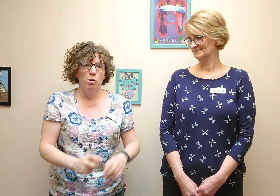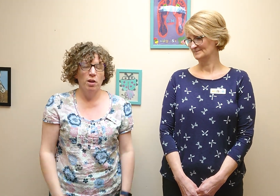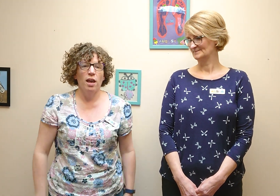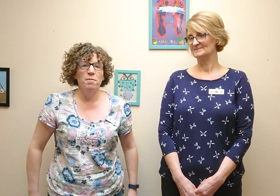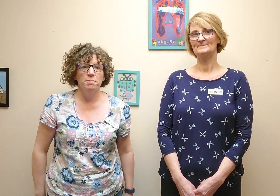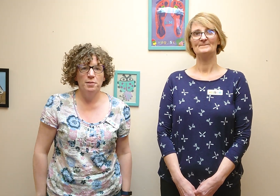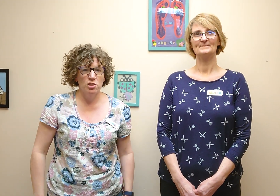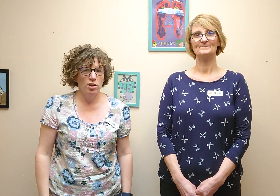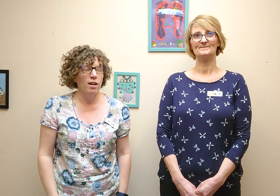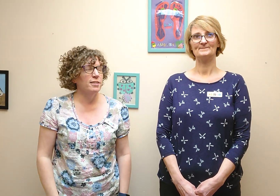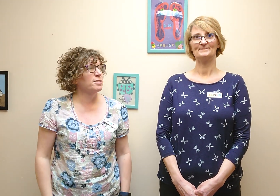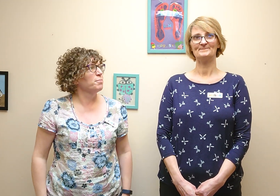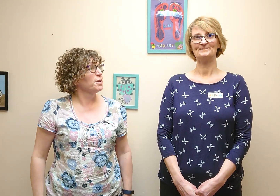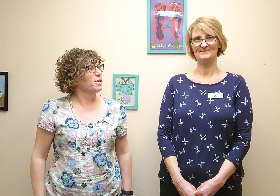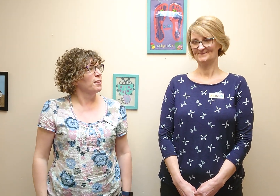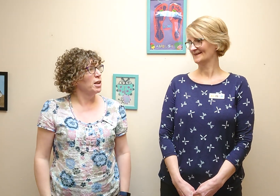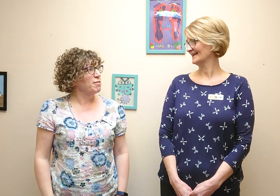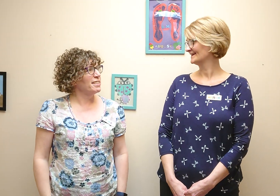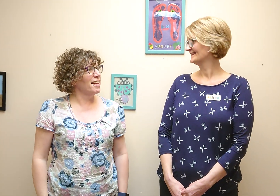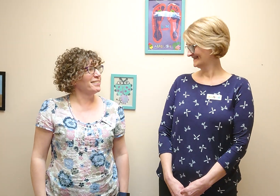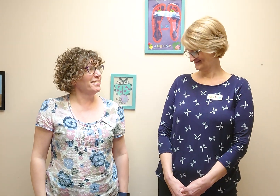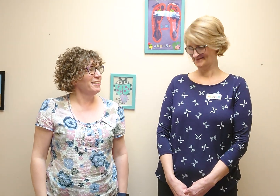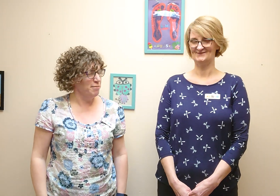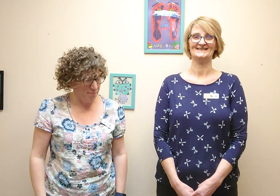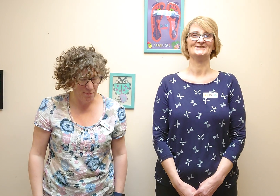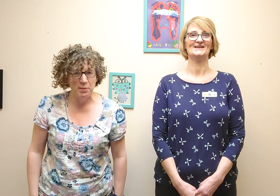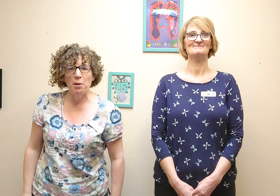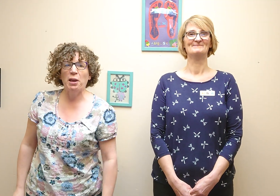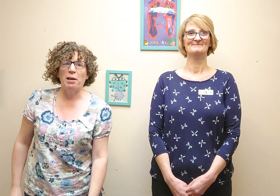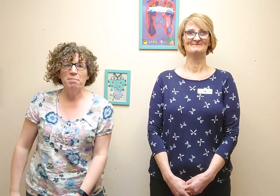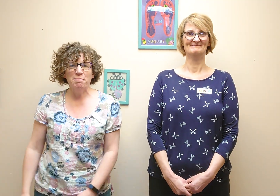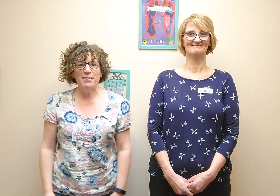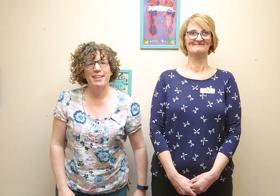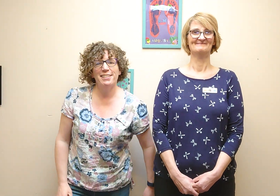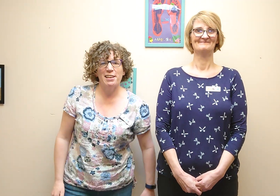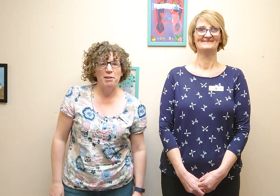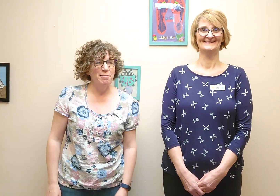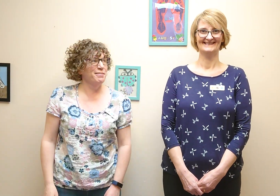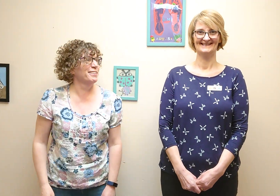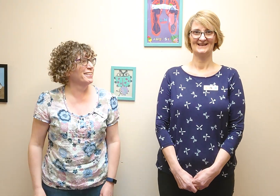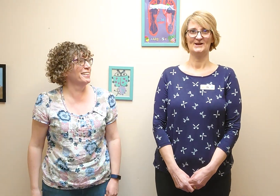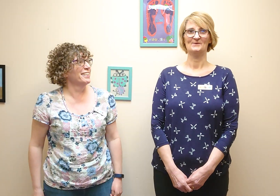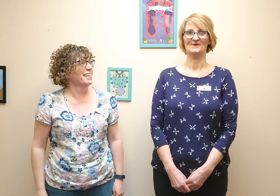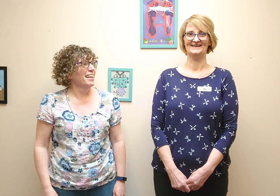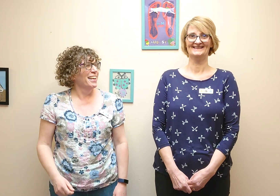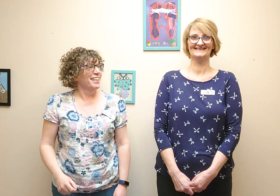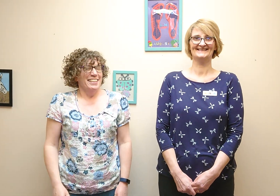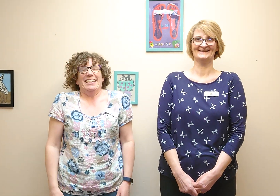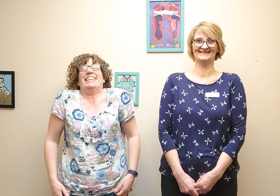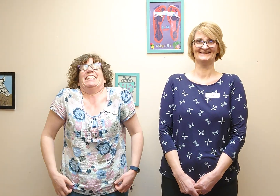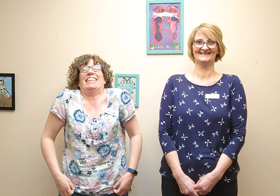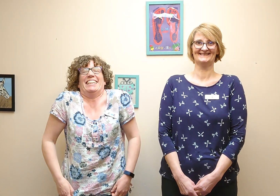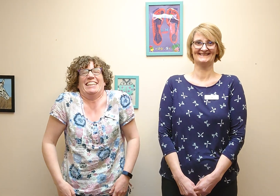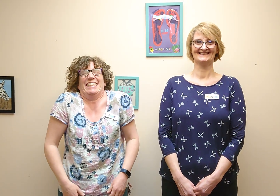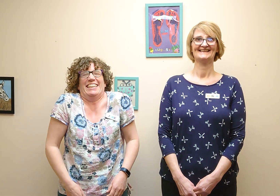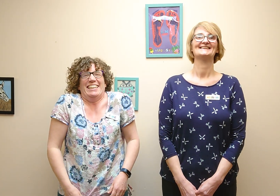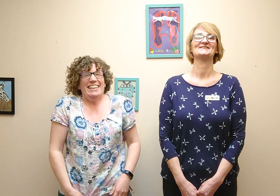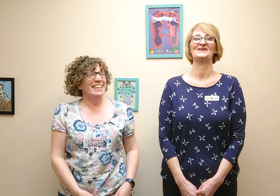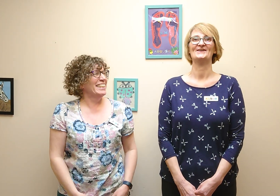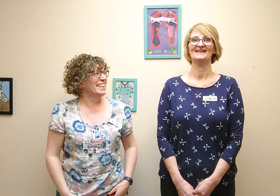Okay, there's your colours. Are ready, Alison? I'm ready, Jane. Okay, let's go. One. Two.